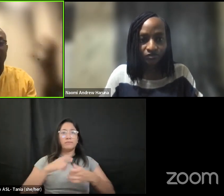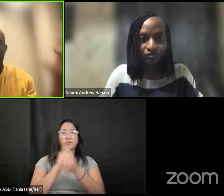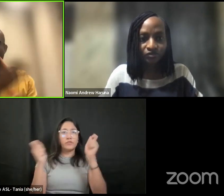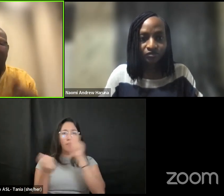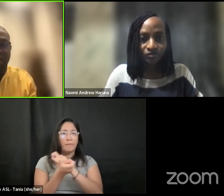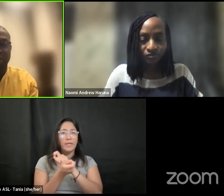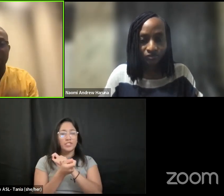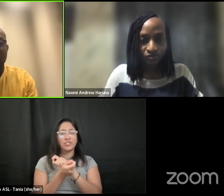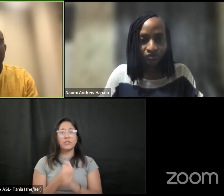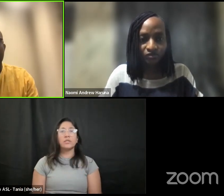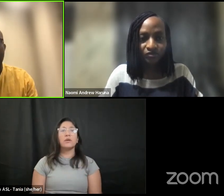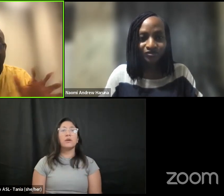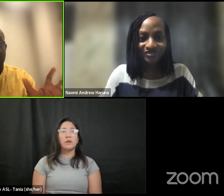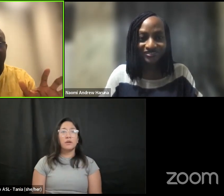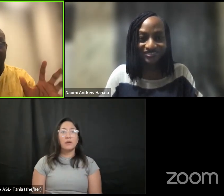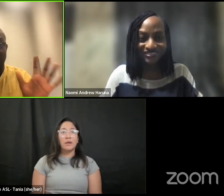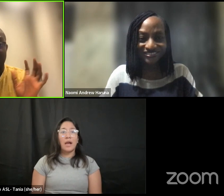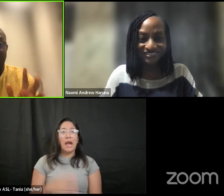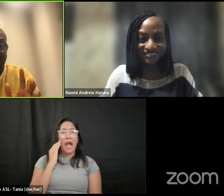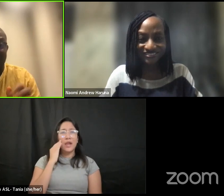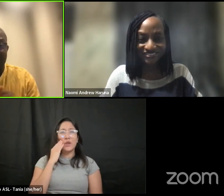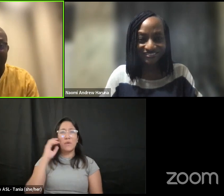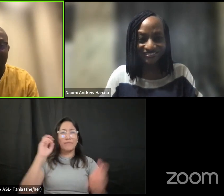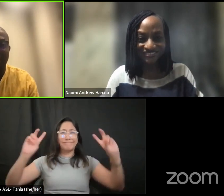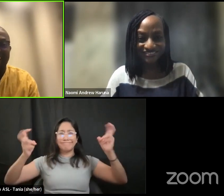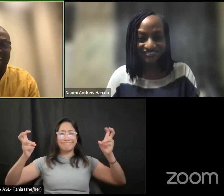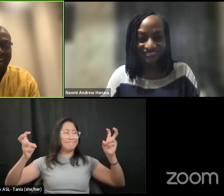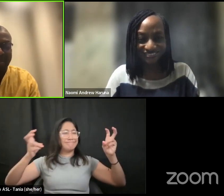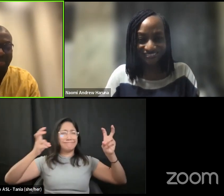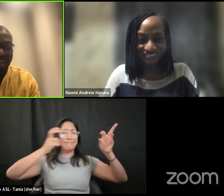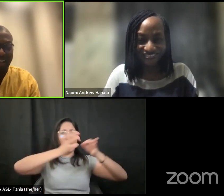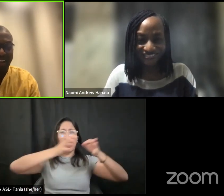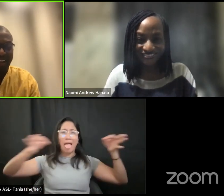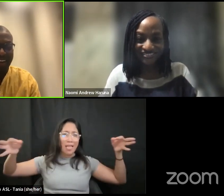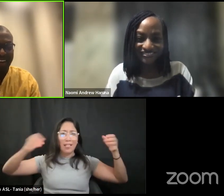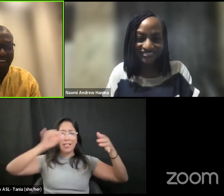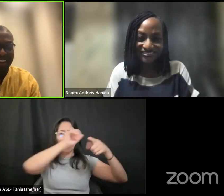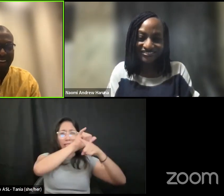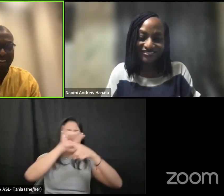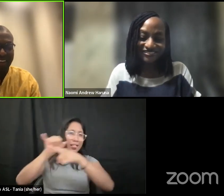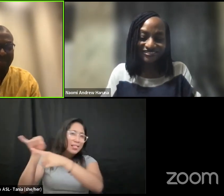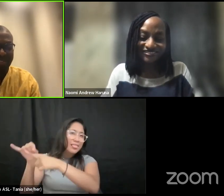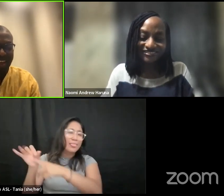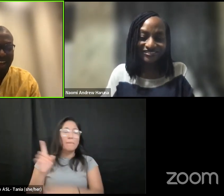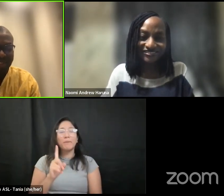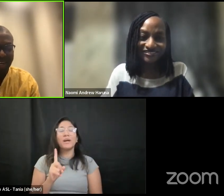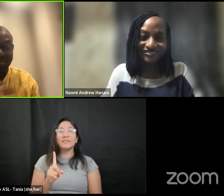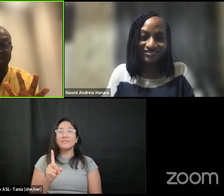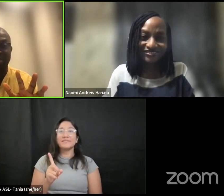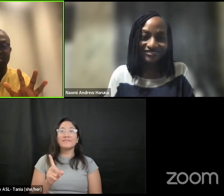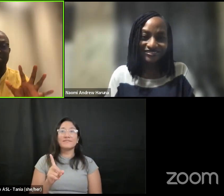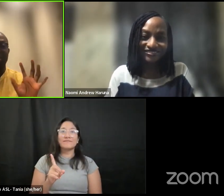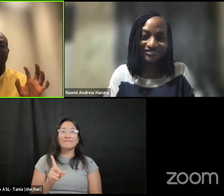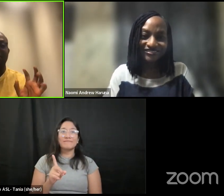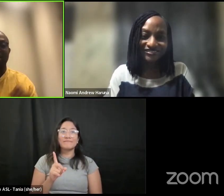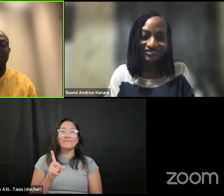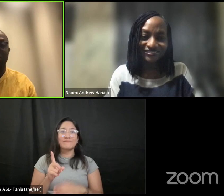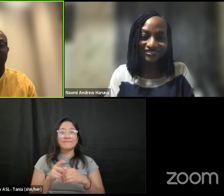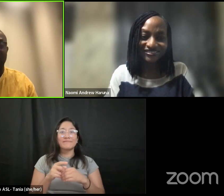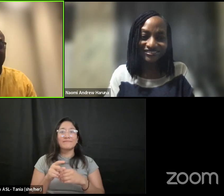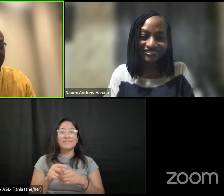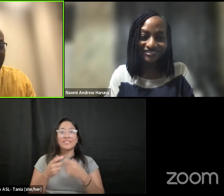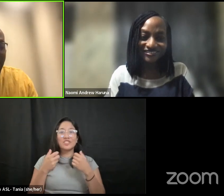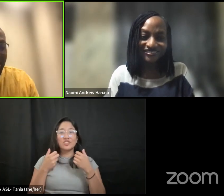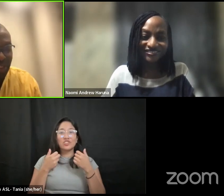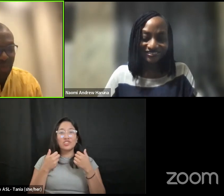of theoretical jargon in this title when we come next to we'll break it down um and and yeah i try as much as possible to make it